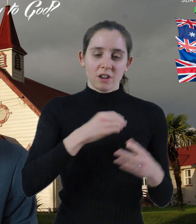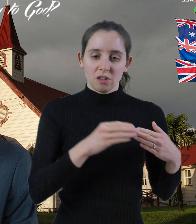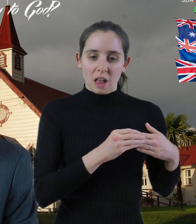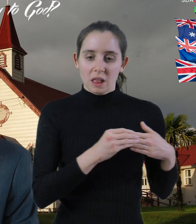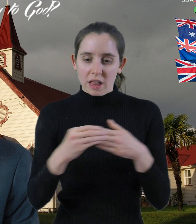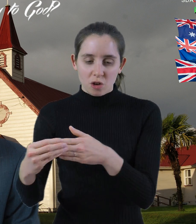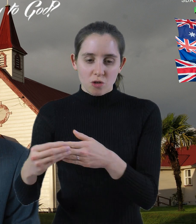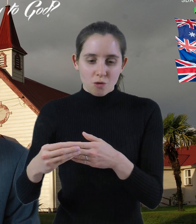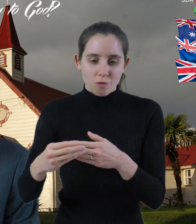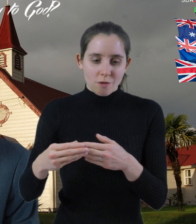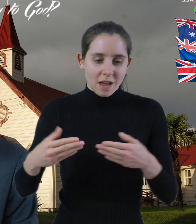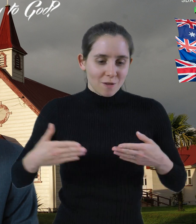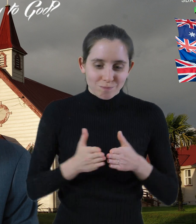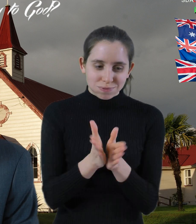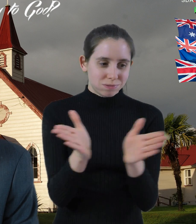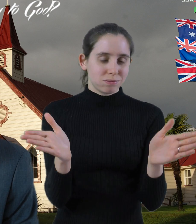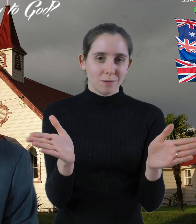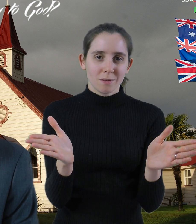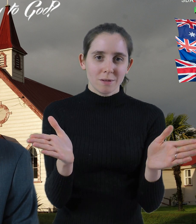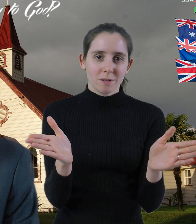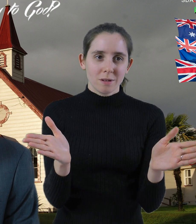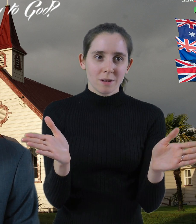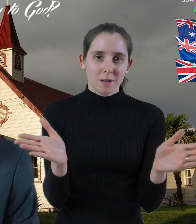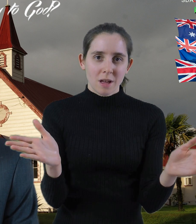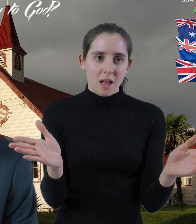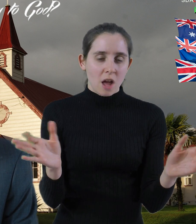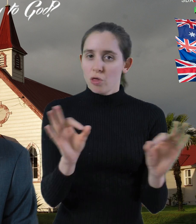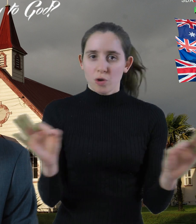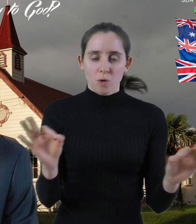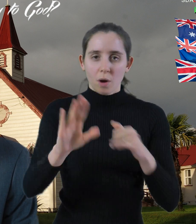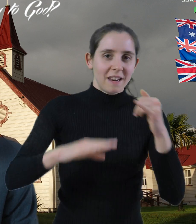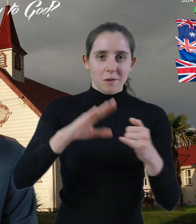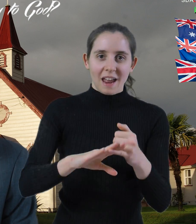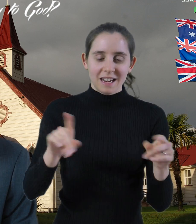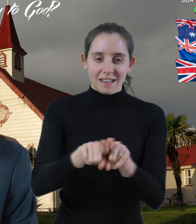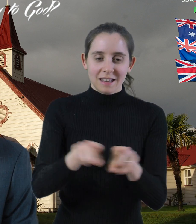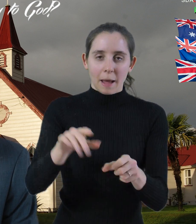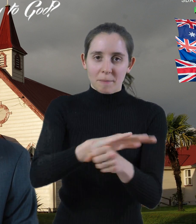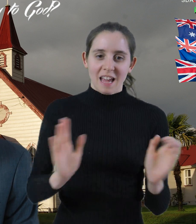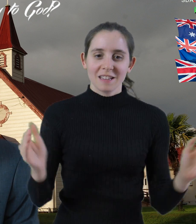in totally opposite directions, they are not going to end at the same destination.